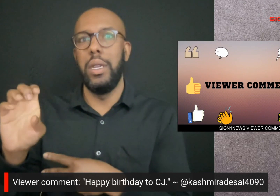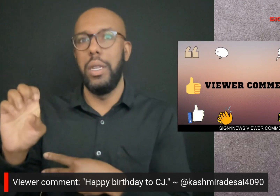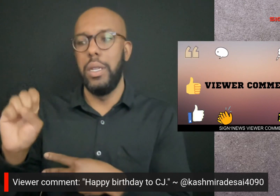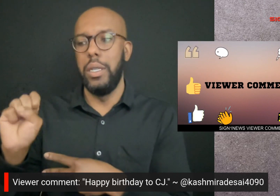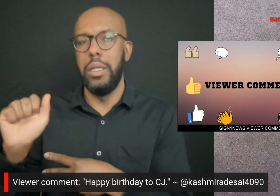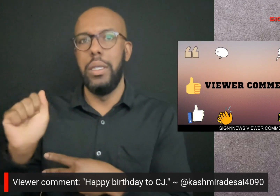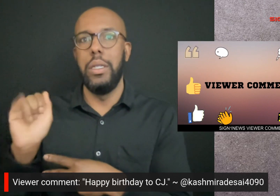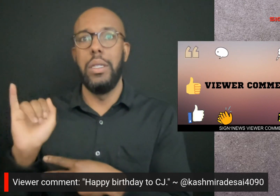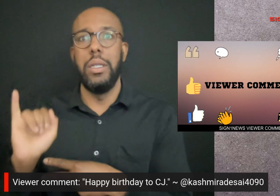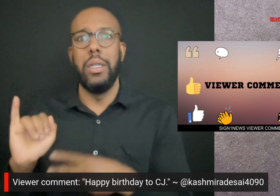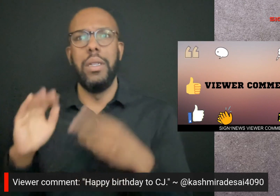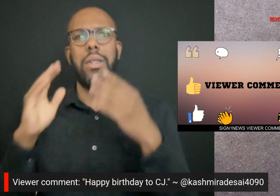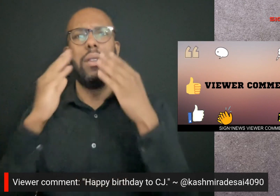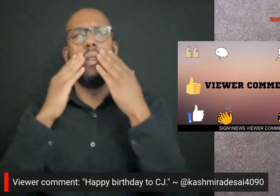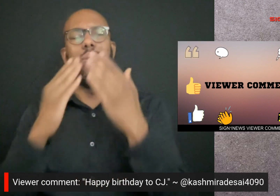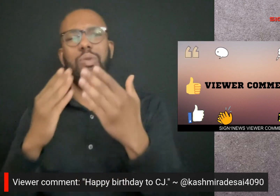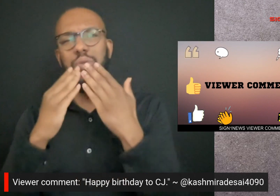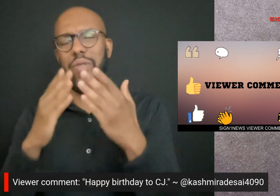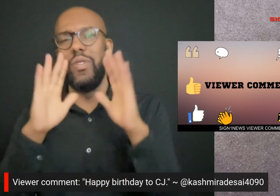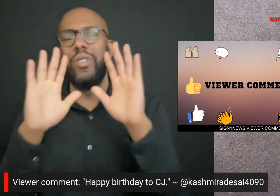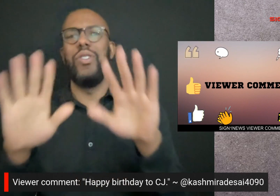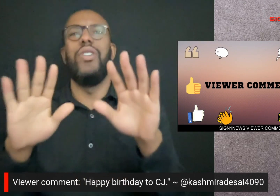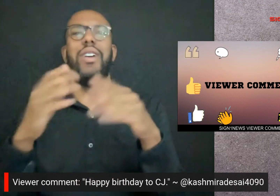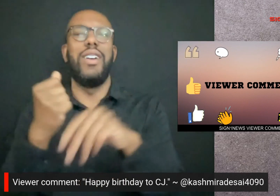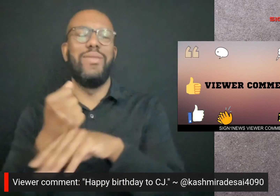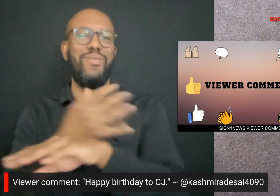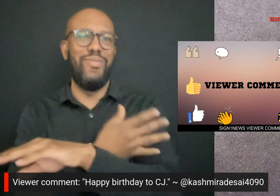kind birthday wishes. I really appreciate it.